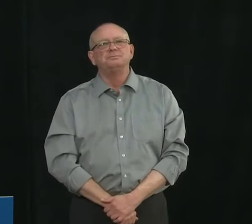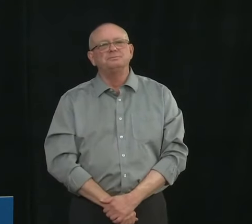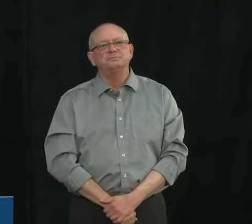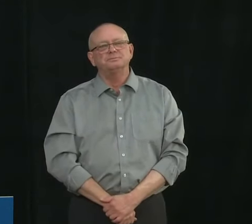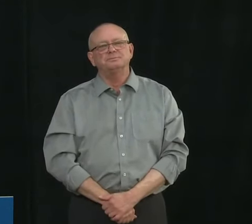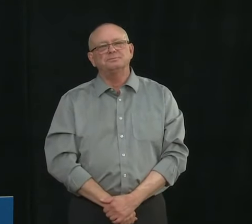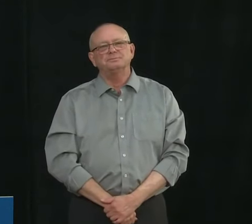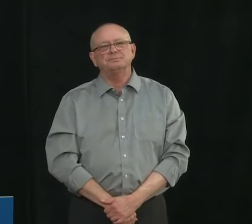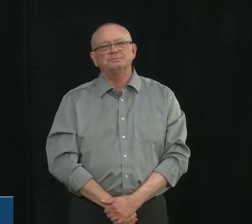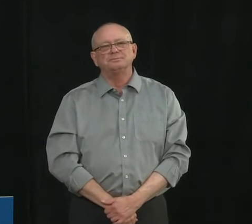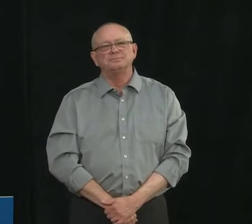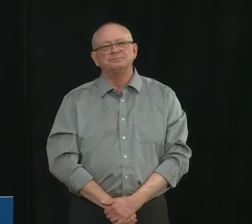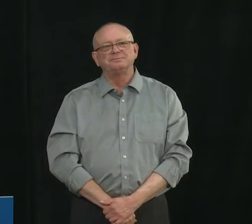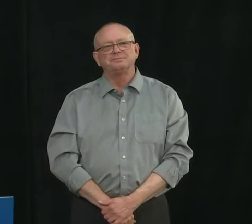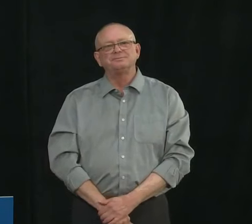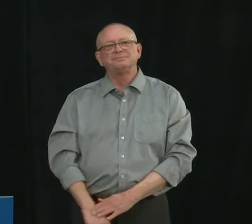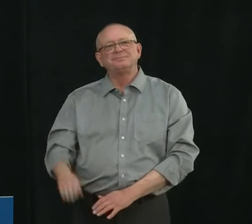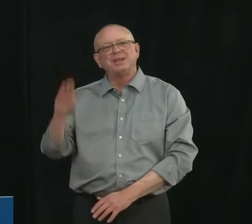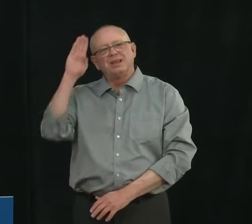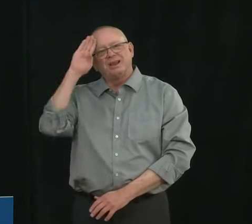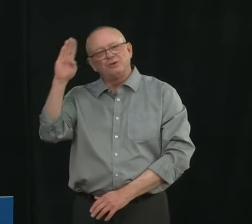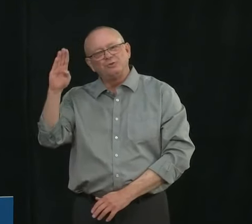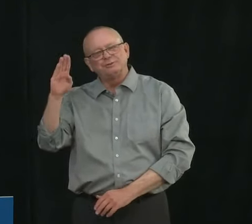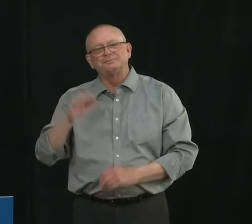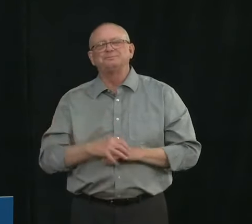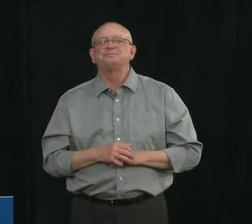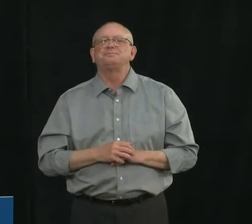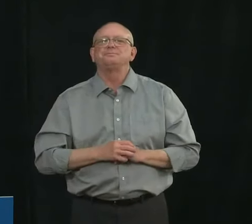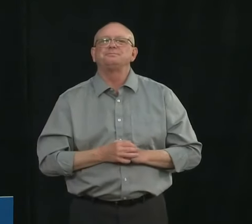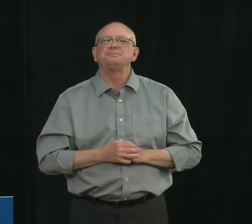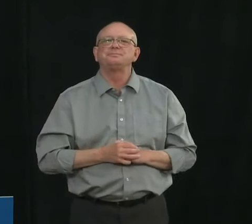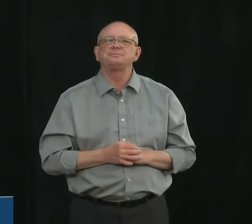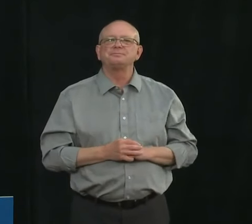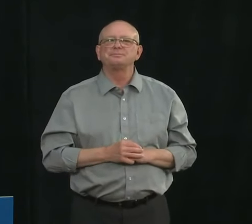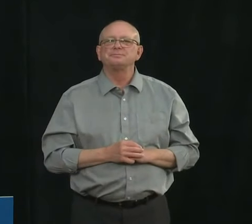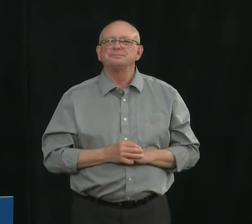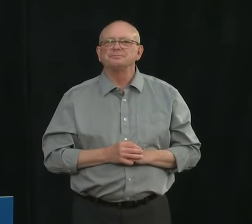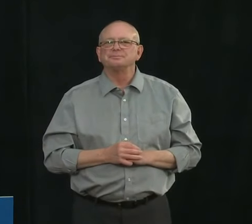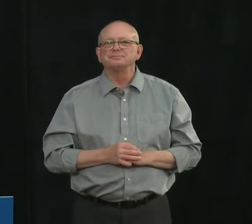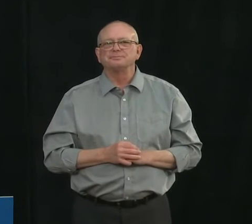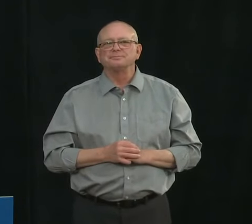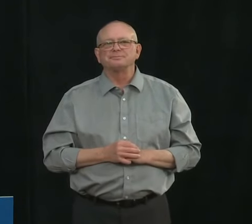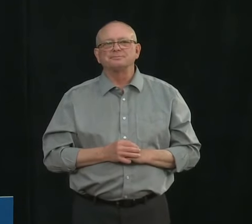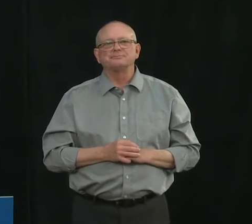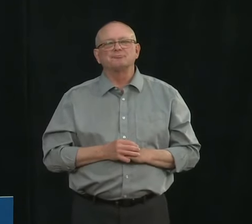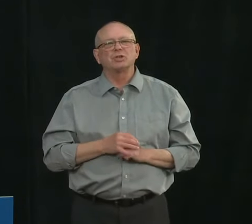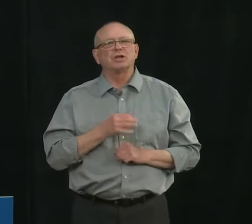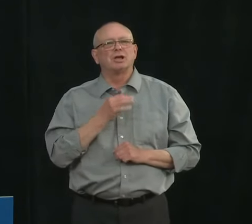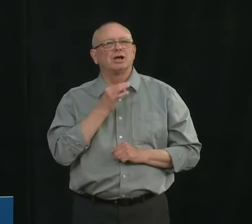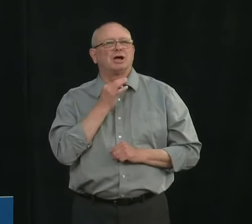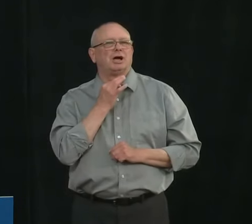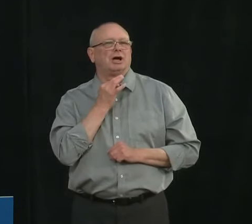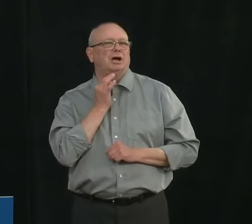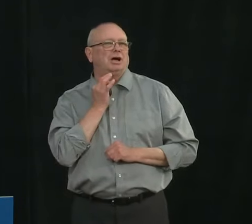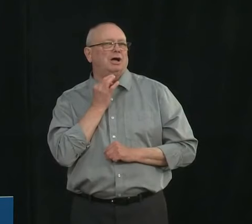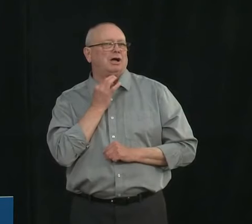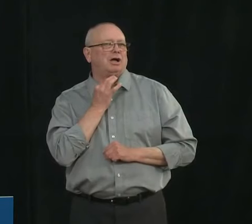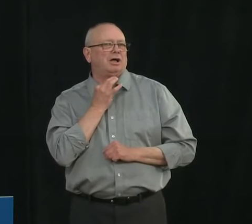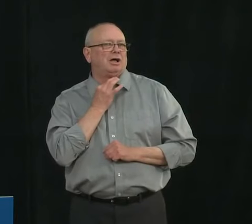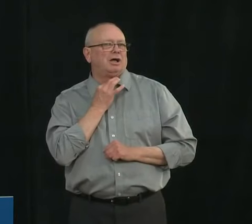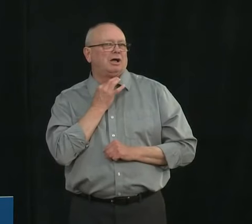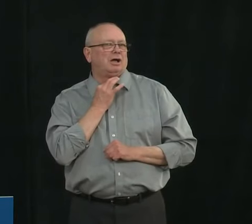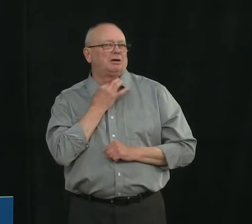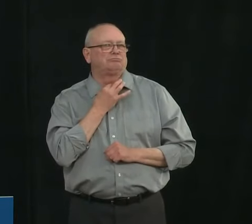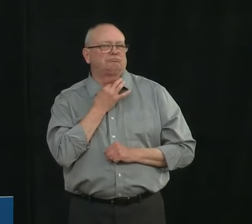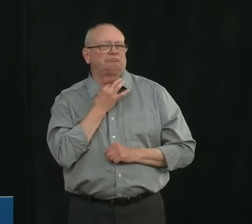Hi there. Thanks for taking my question. I just wanted to know a little bit about the single site rule for health care workers in